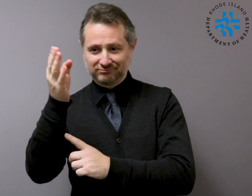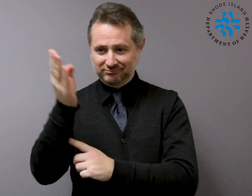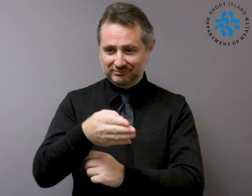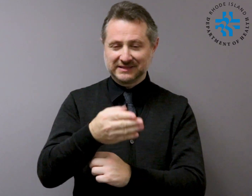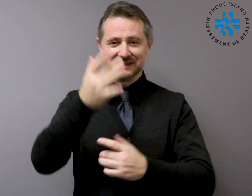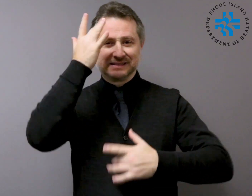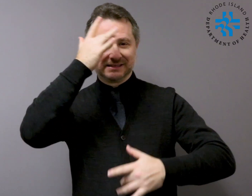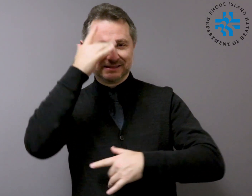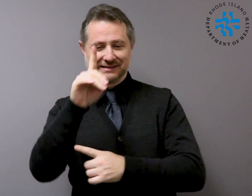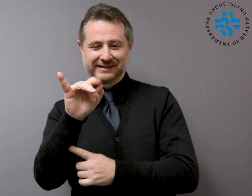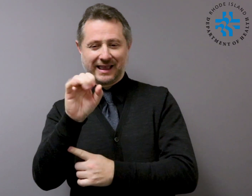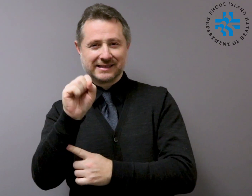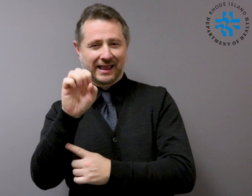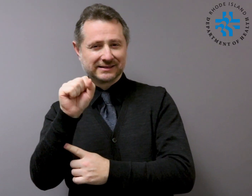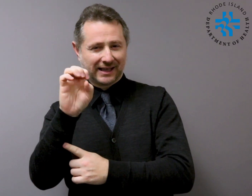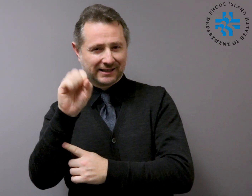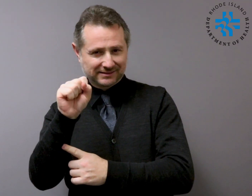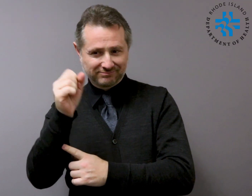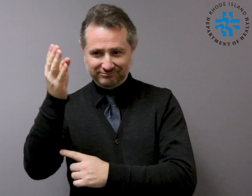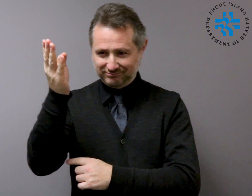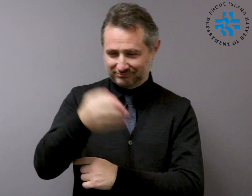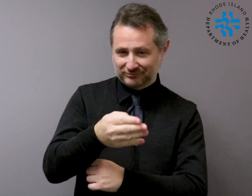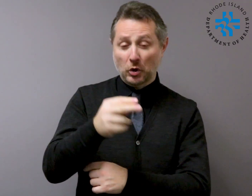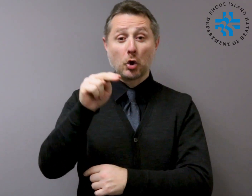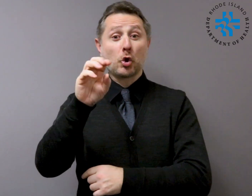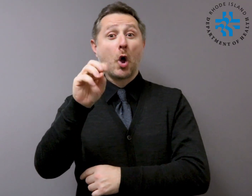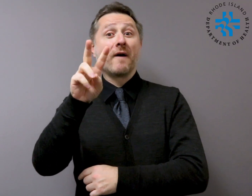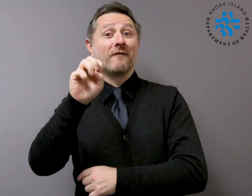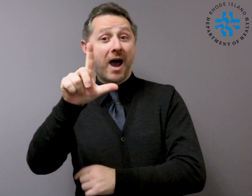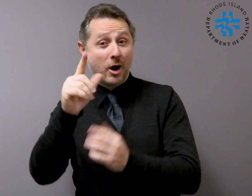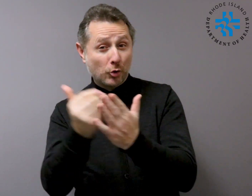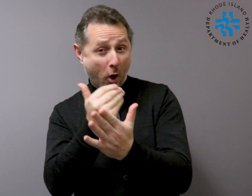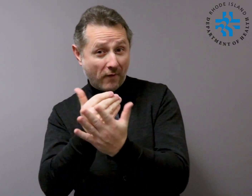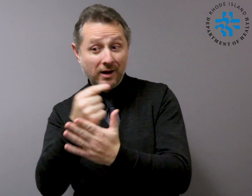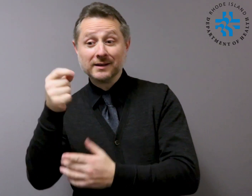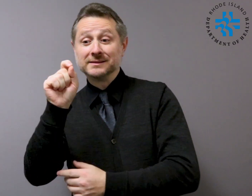coronavirus dash 2019 Thank you.